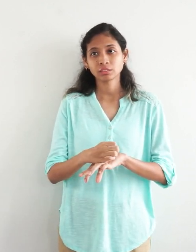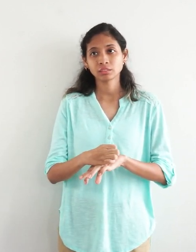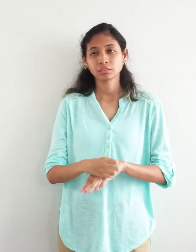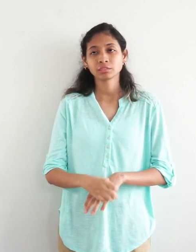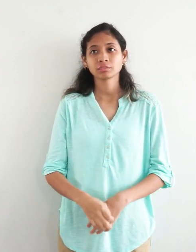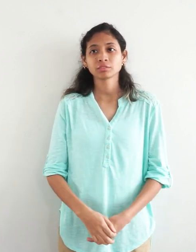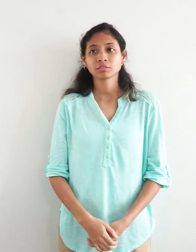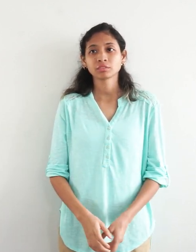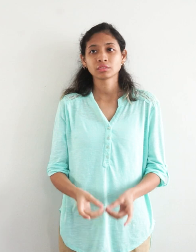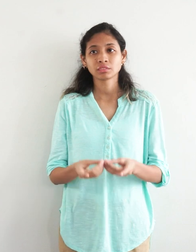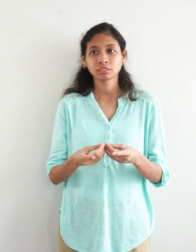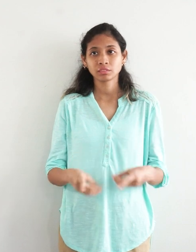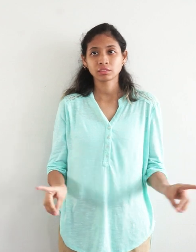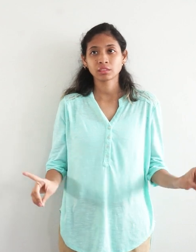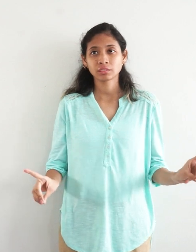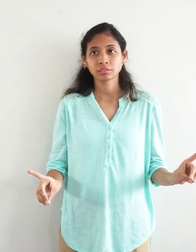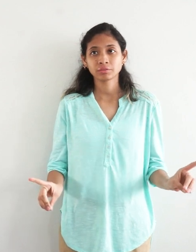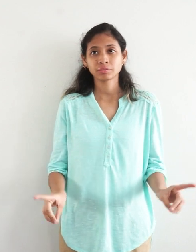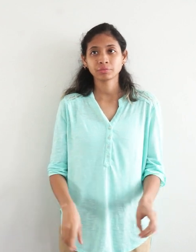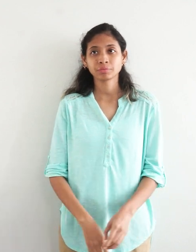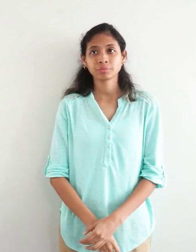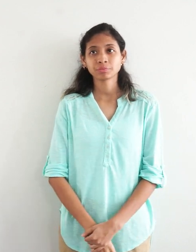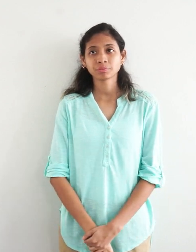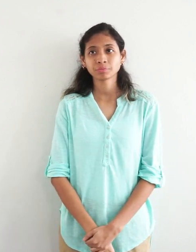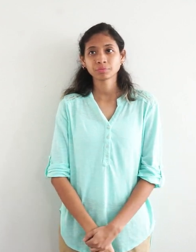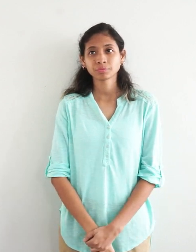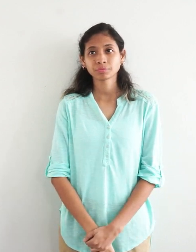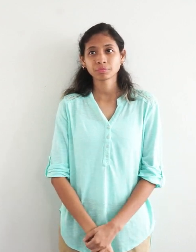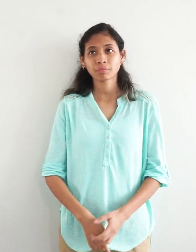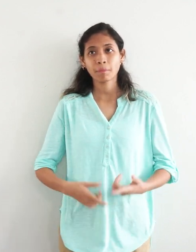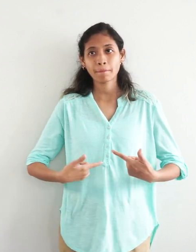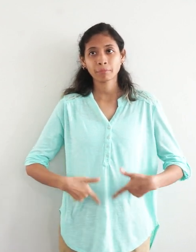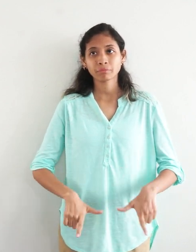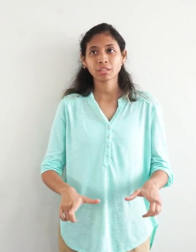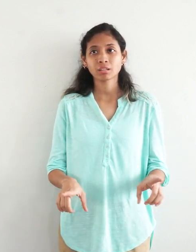divorced. Let's do it again.